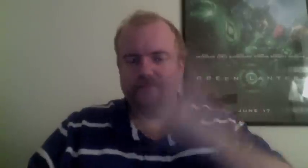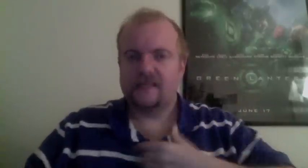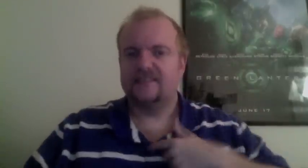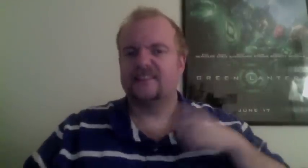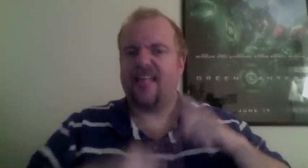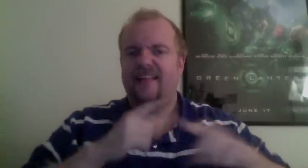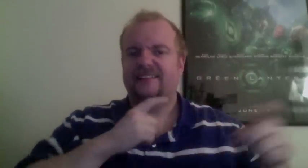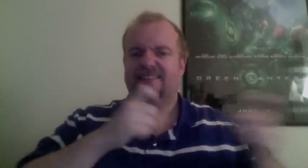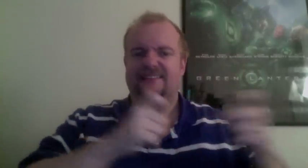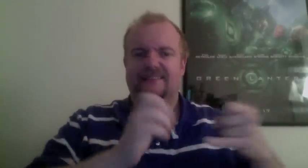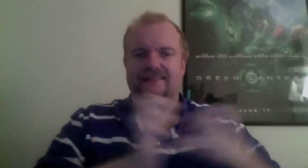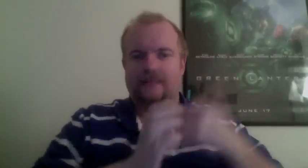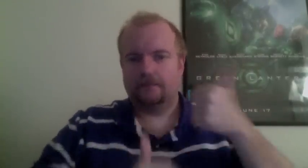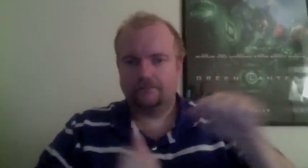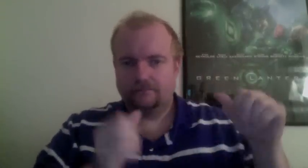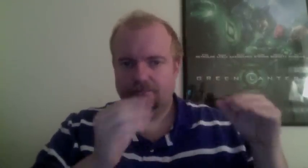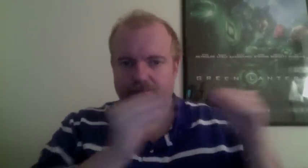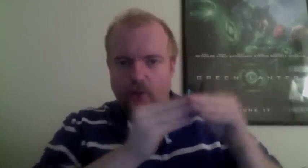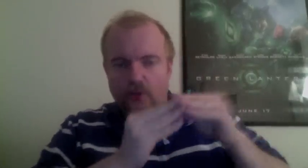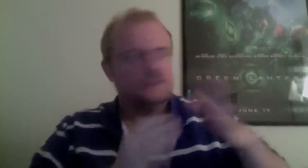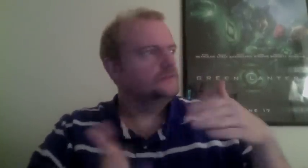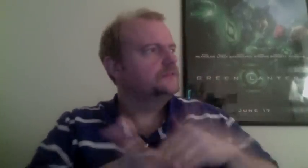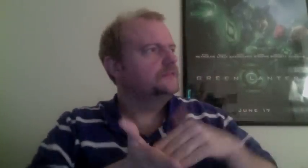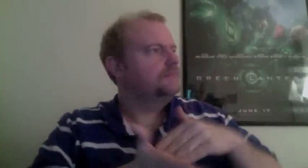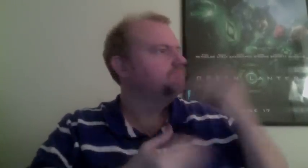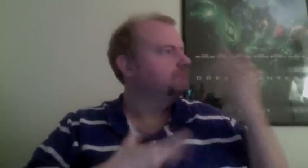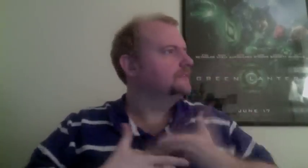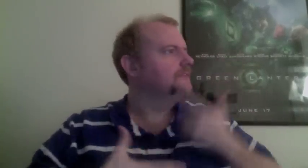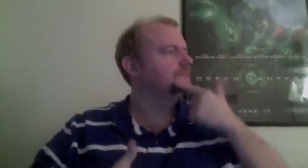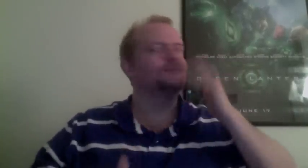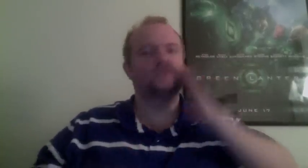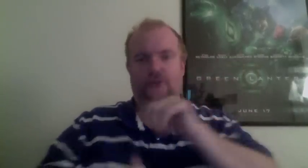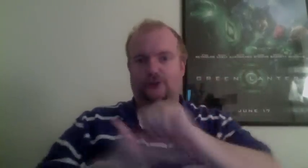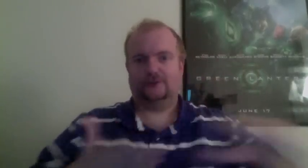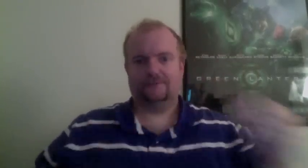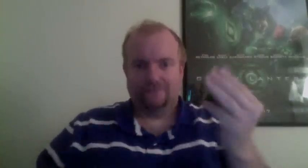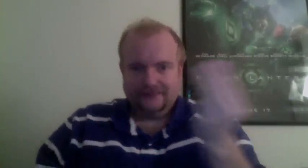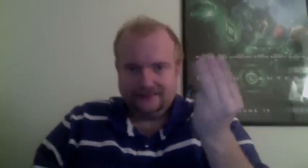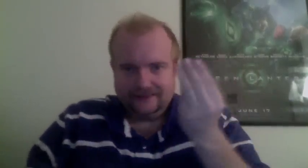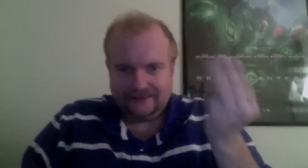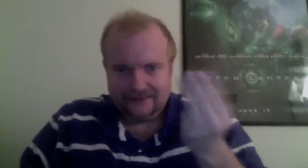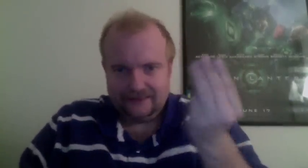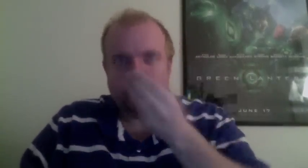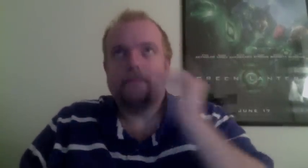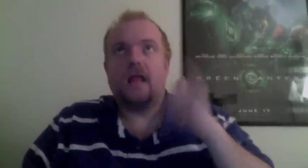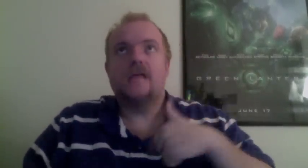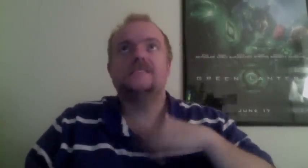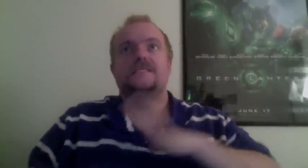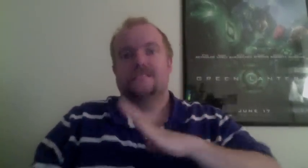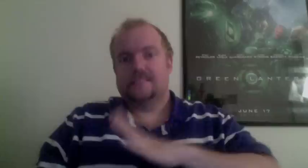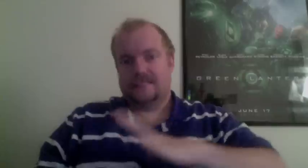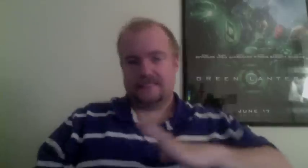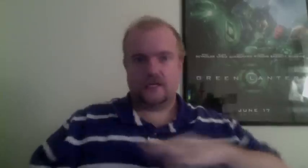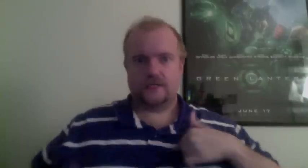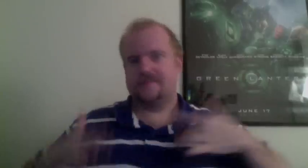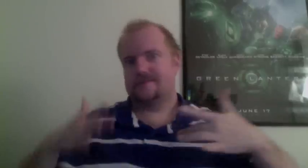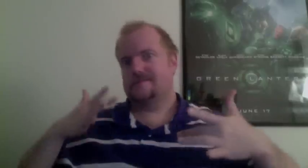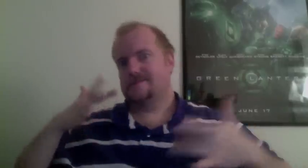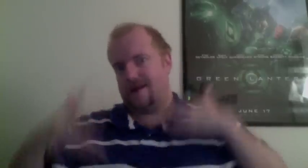symptom relief, and many achieved remission. Humira can lower your ability to fight infections, including tuberculosis. Serious,